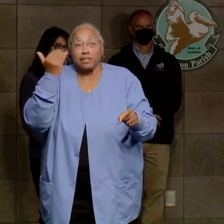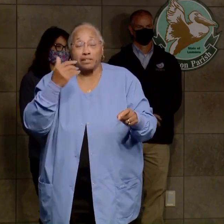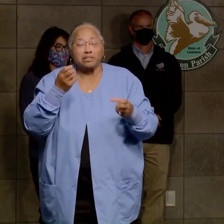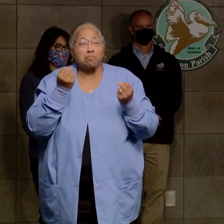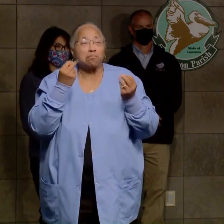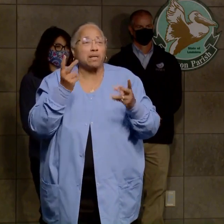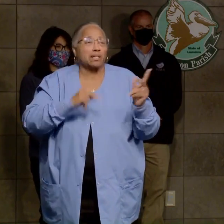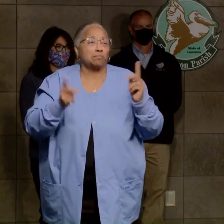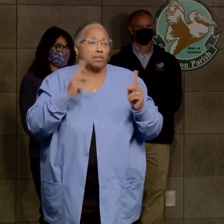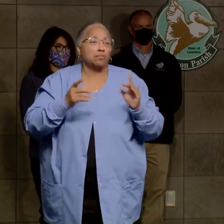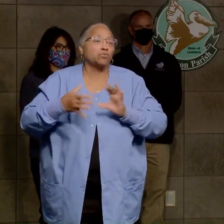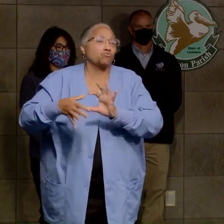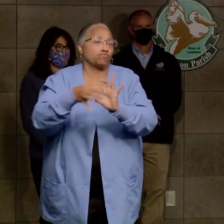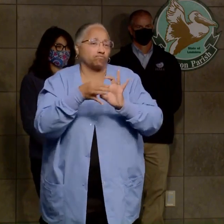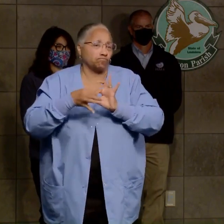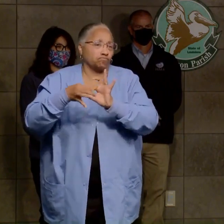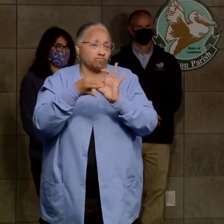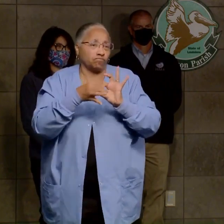people,